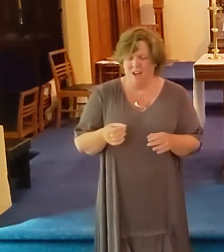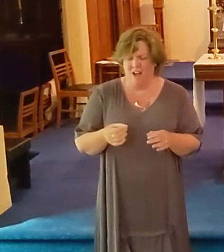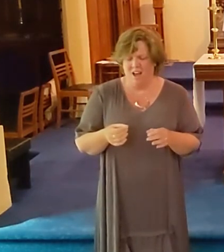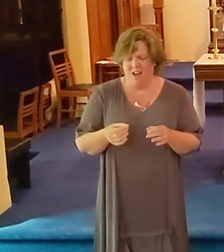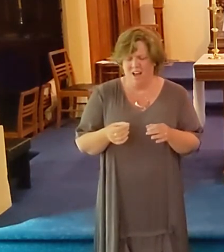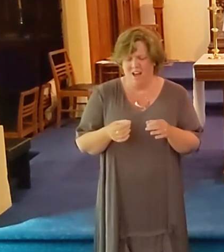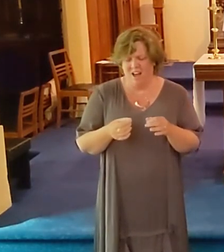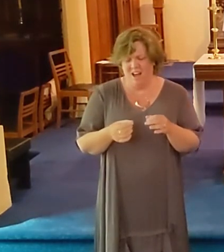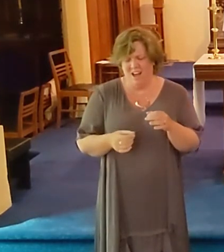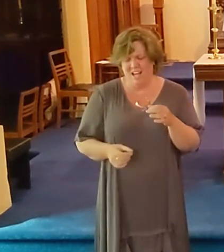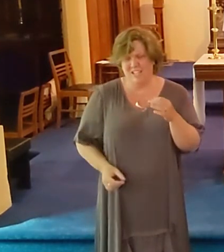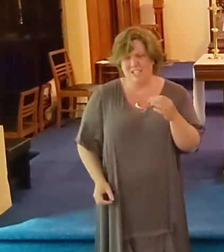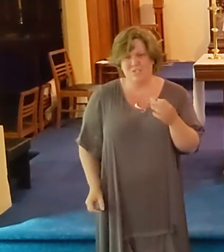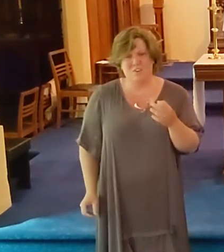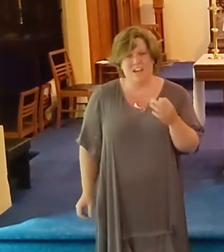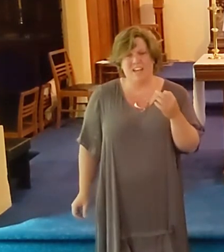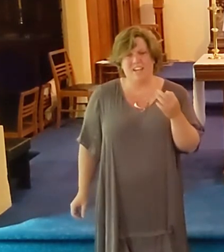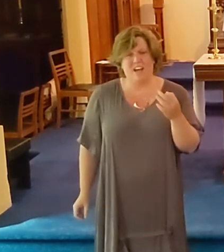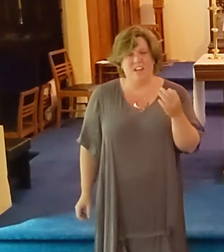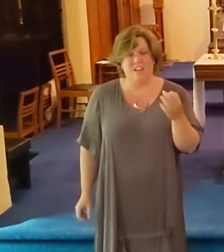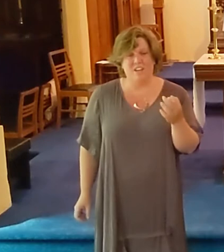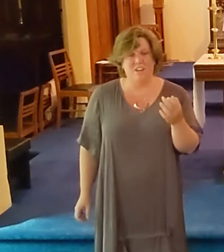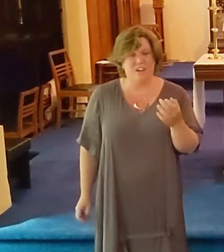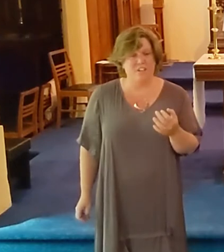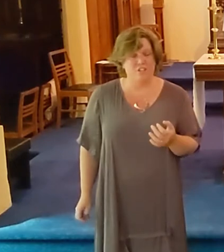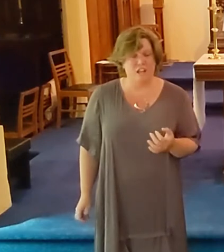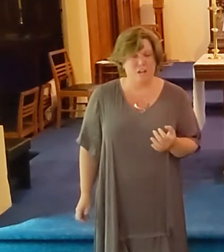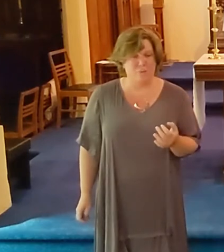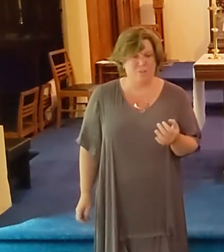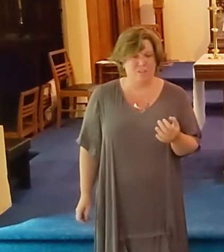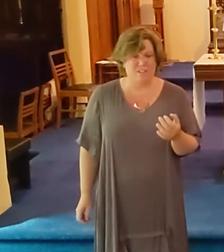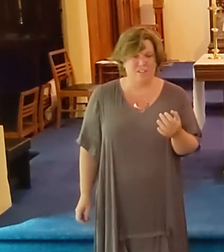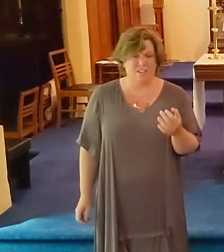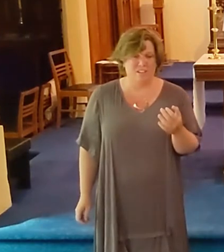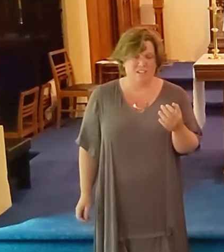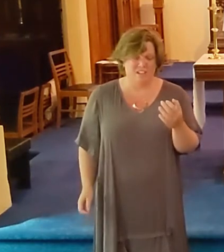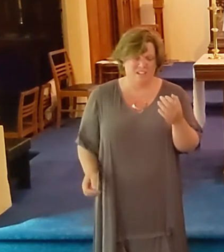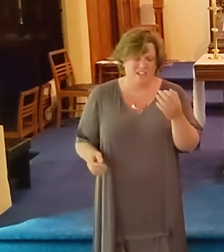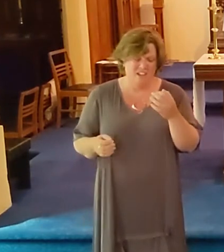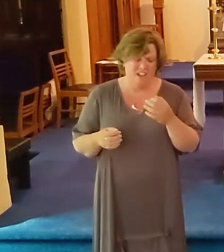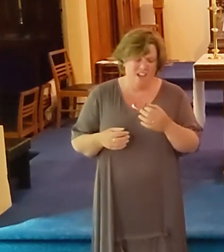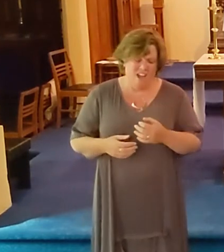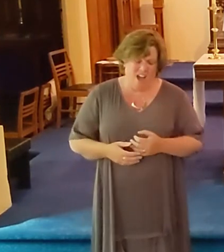satisfied I there shall be.